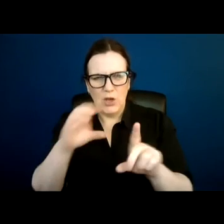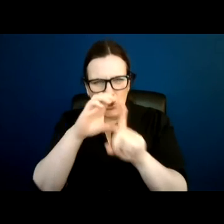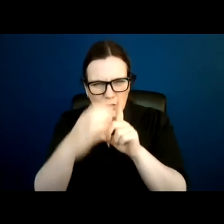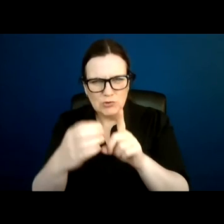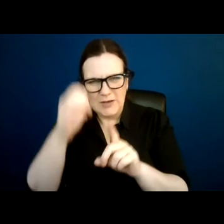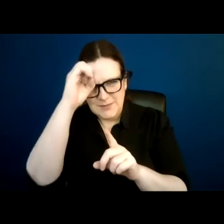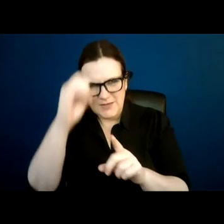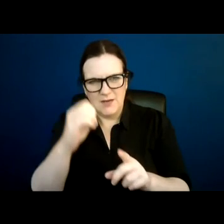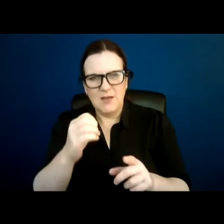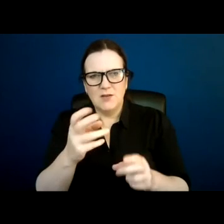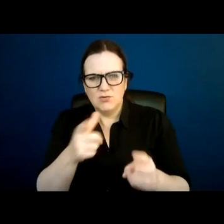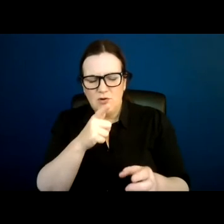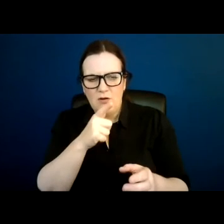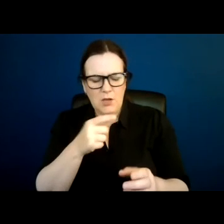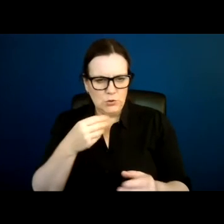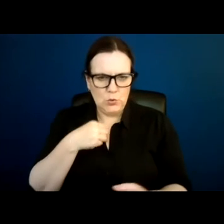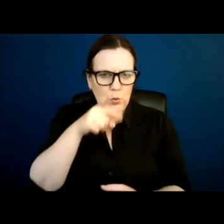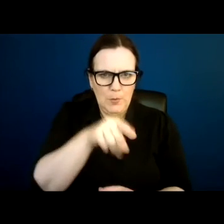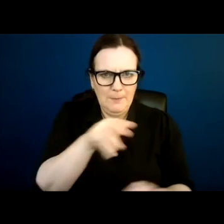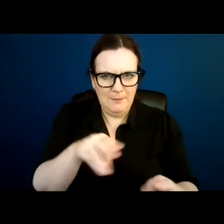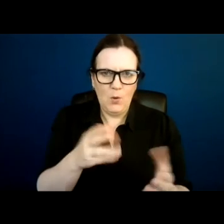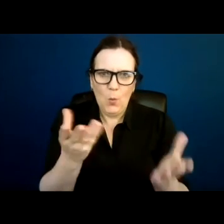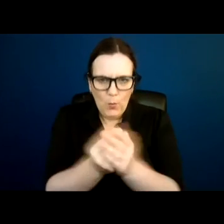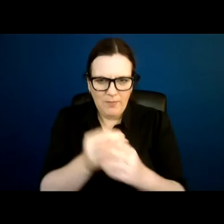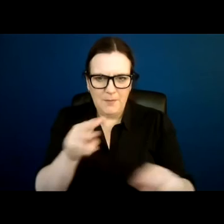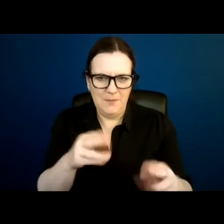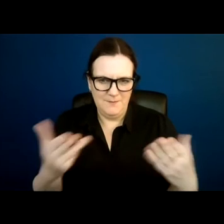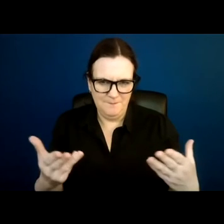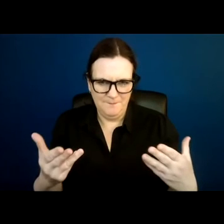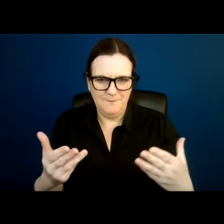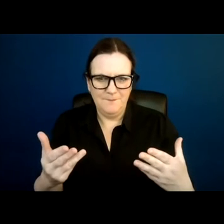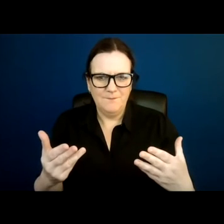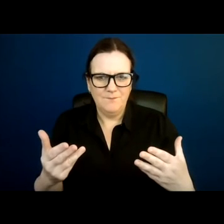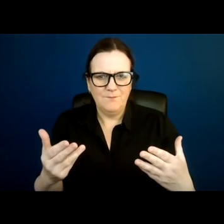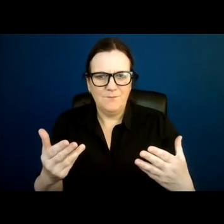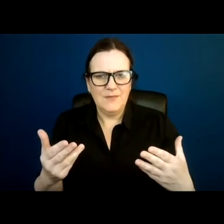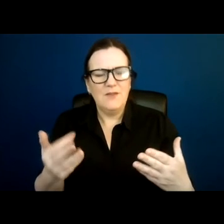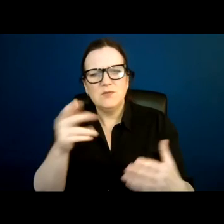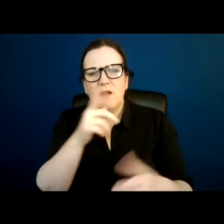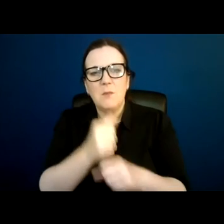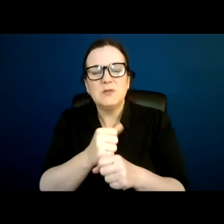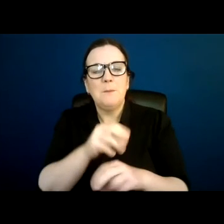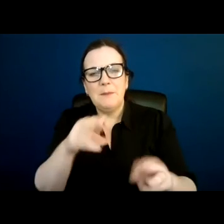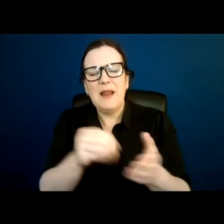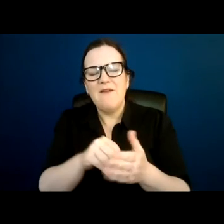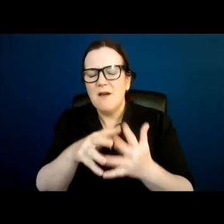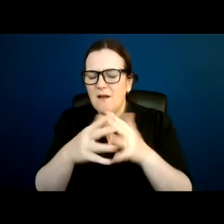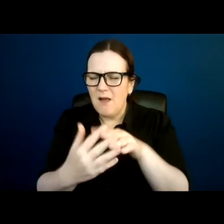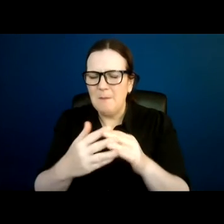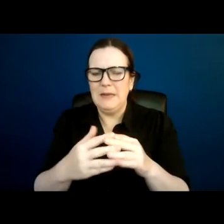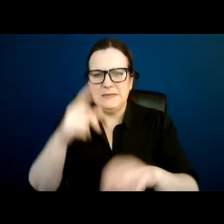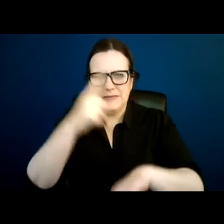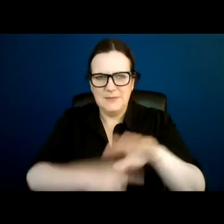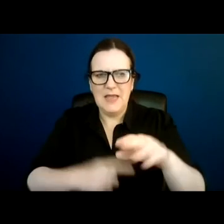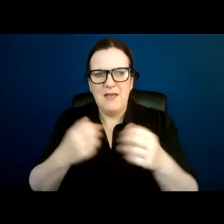to people. And here's what I mean by that. When we talk with people with complex disabilities, when we talk with